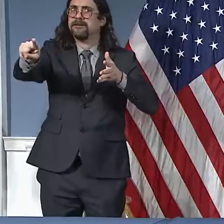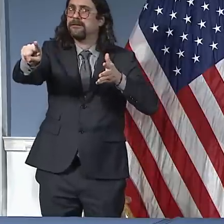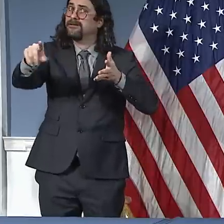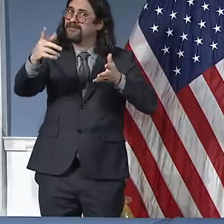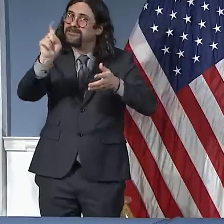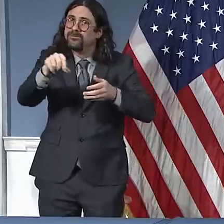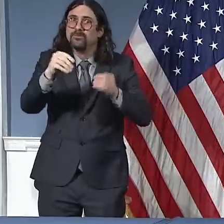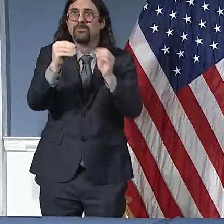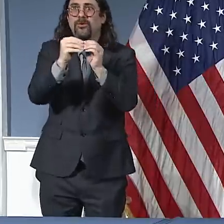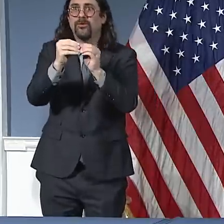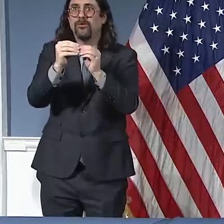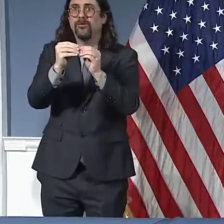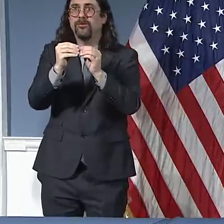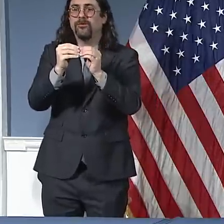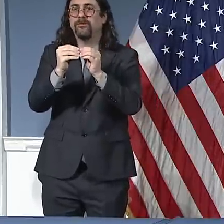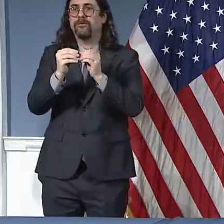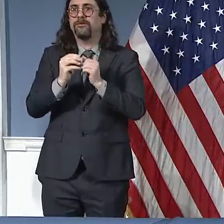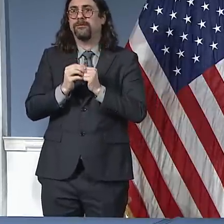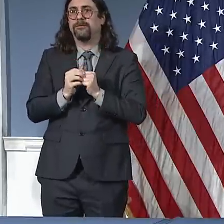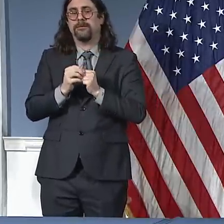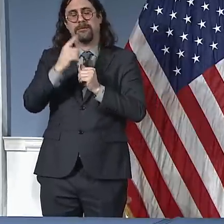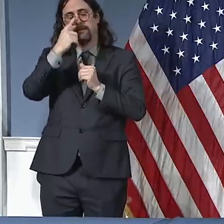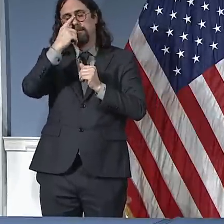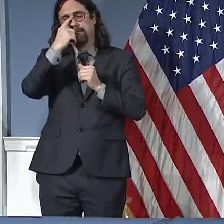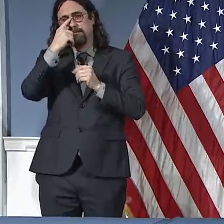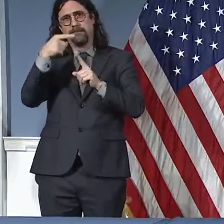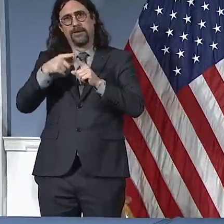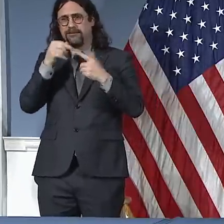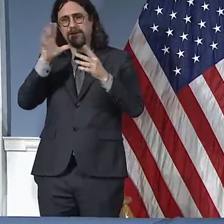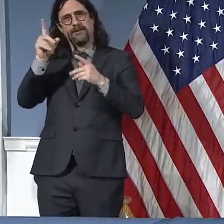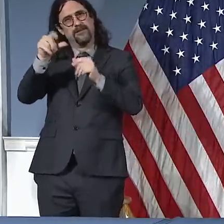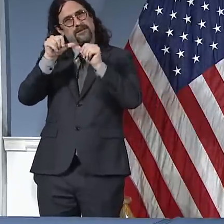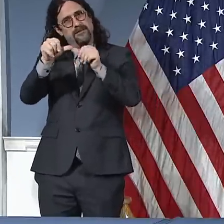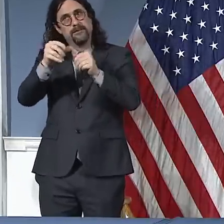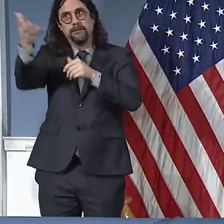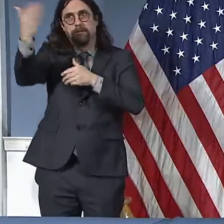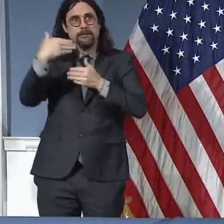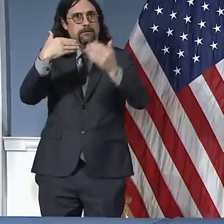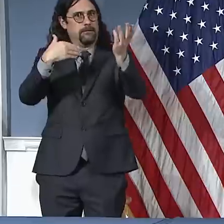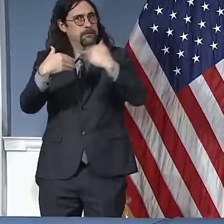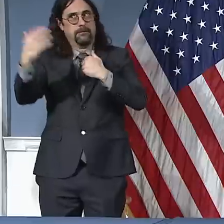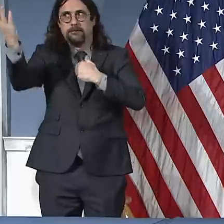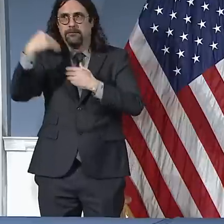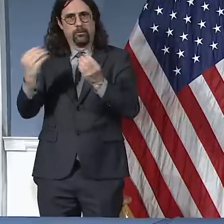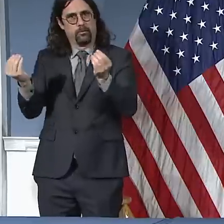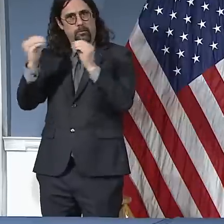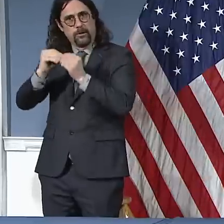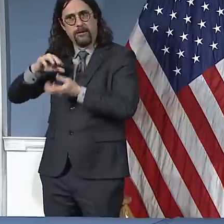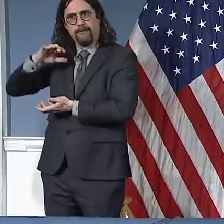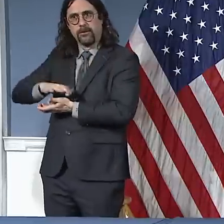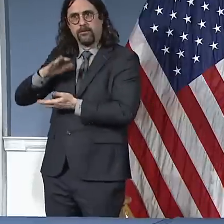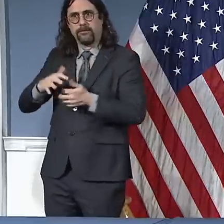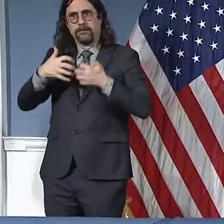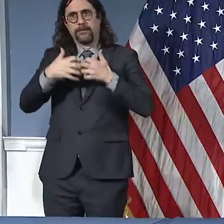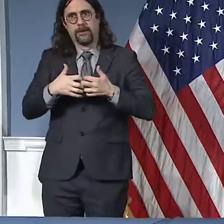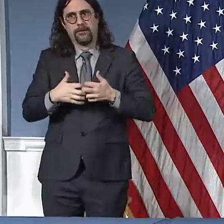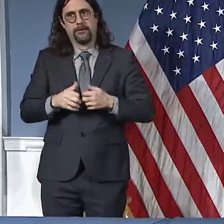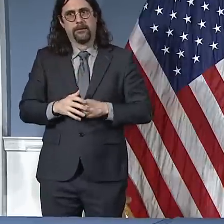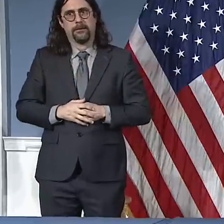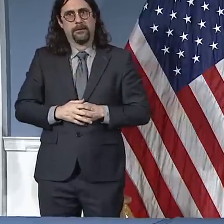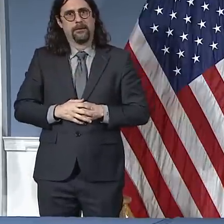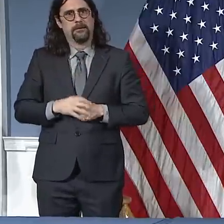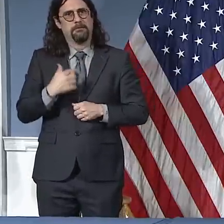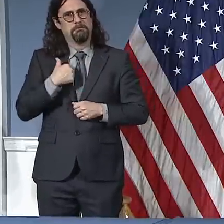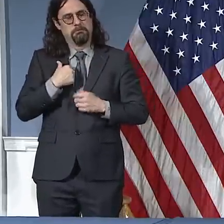point where we're absolutely sure we have an ample supply. I don't want to see a single person die who could have been saved. That's my standard.